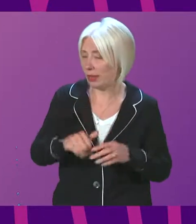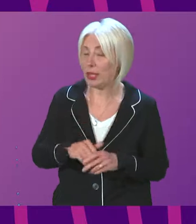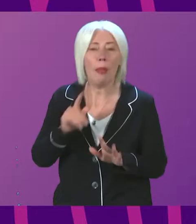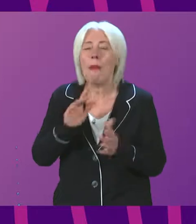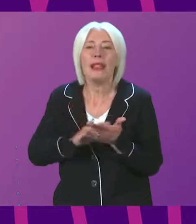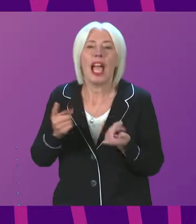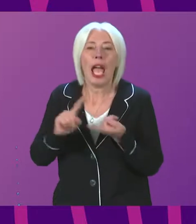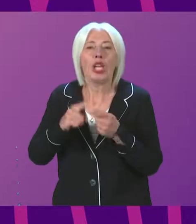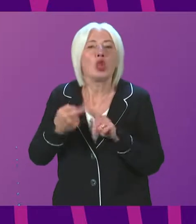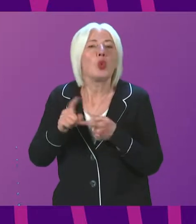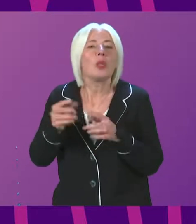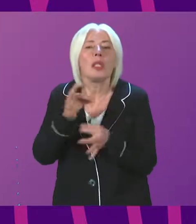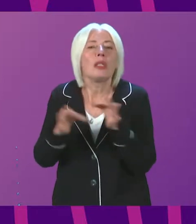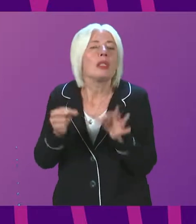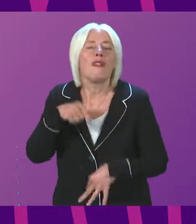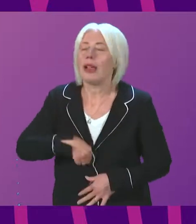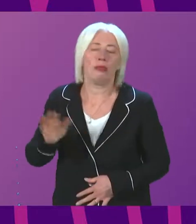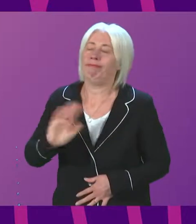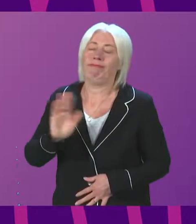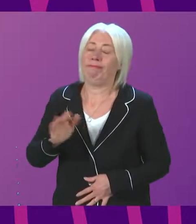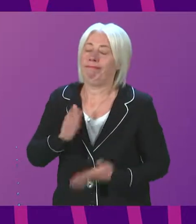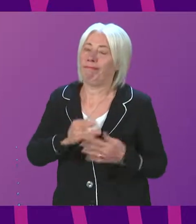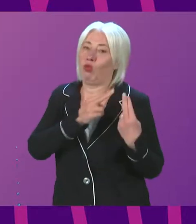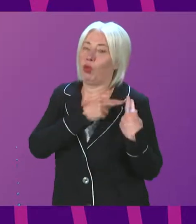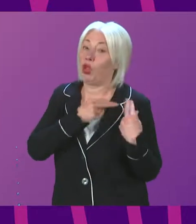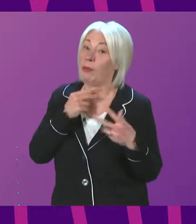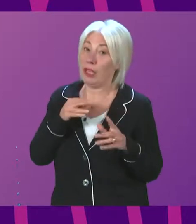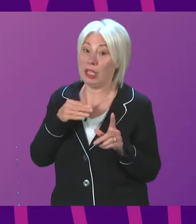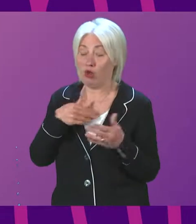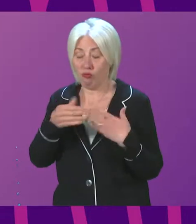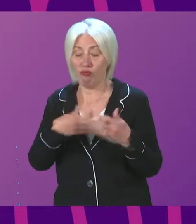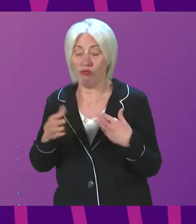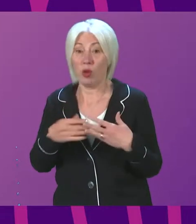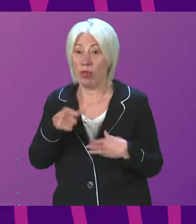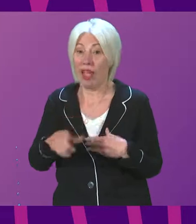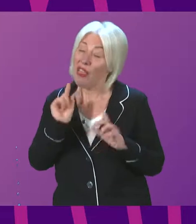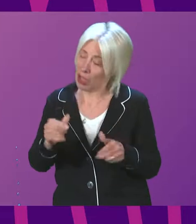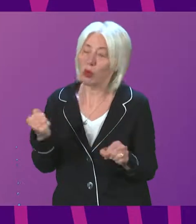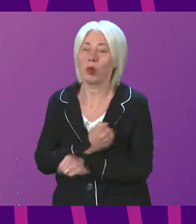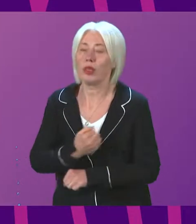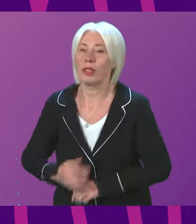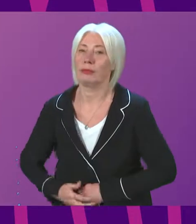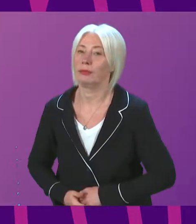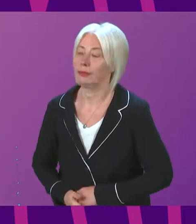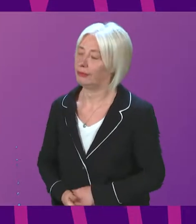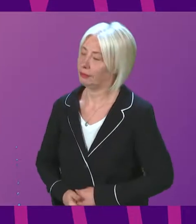We have a responsibility to tackle that. And that is exactly what we are doing. Douglas Ross.